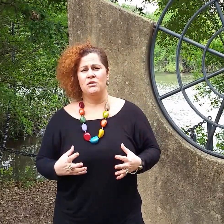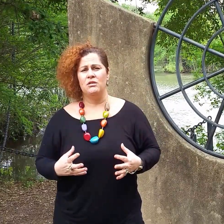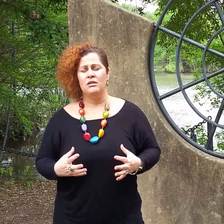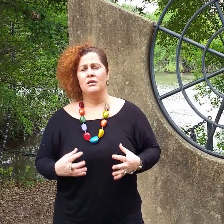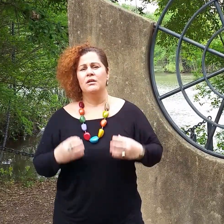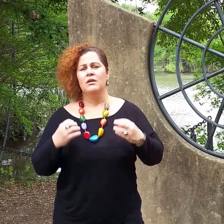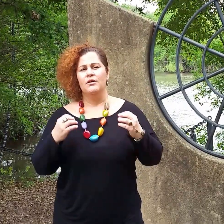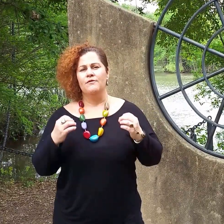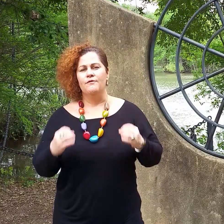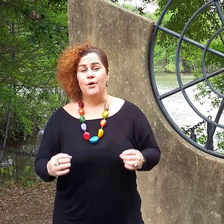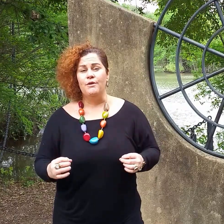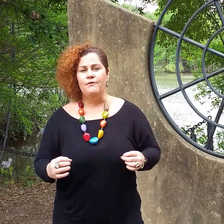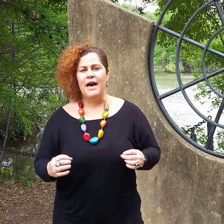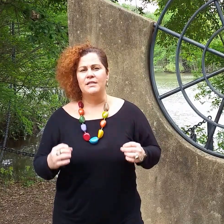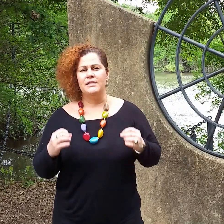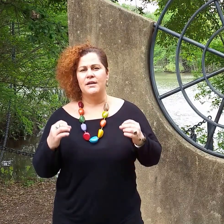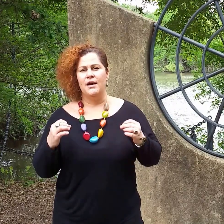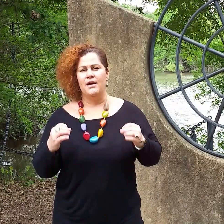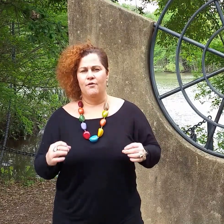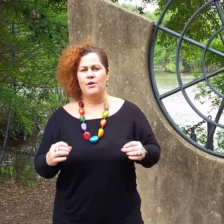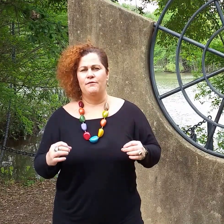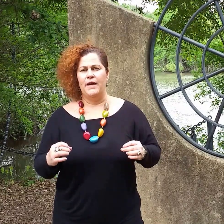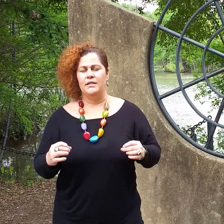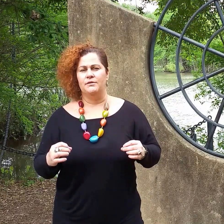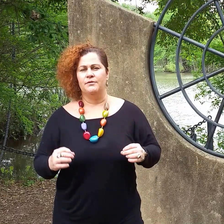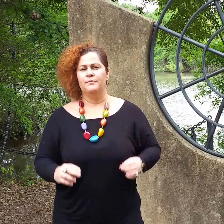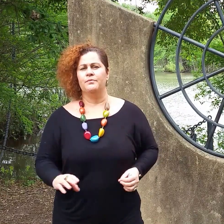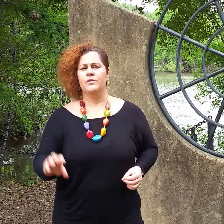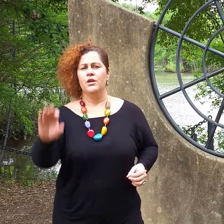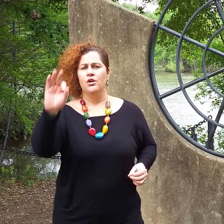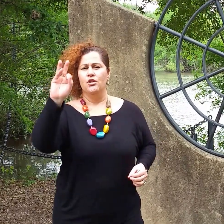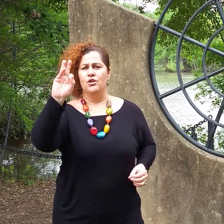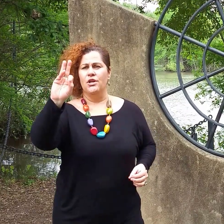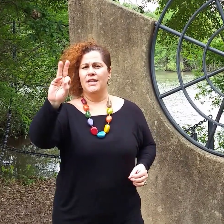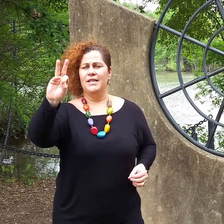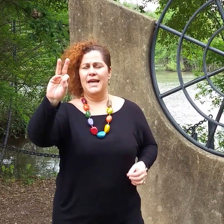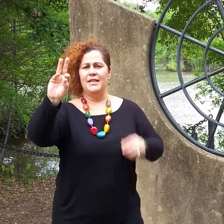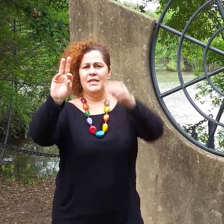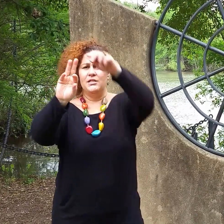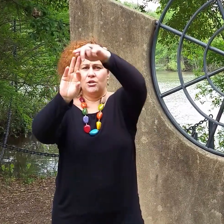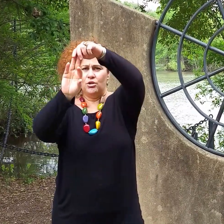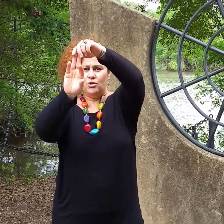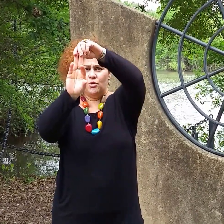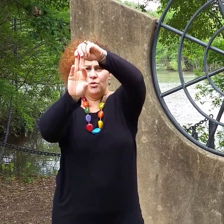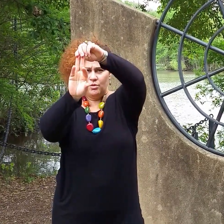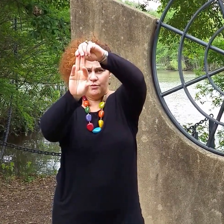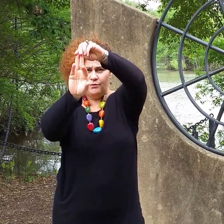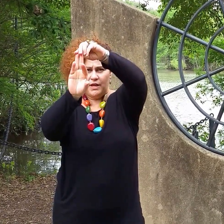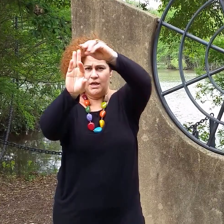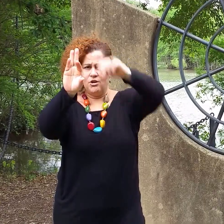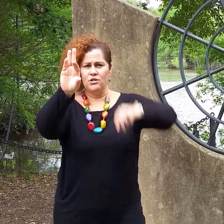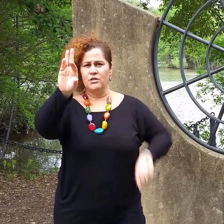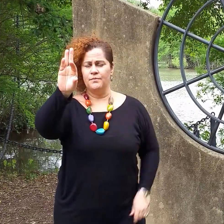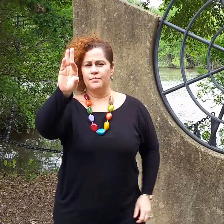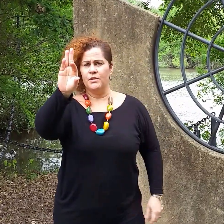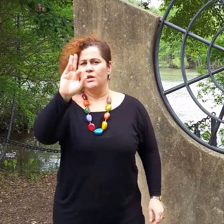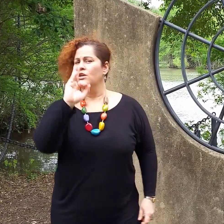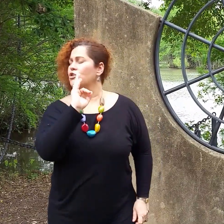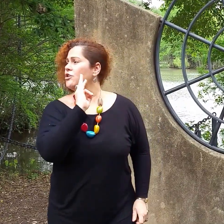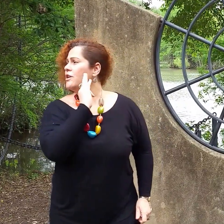very fast and very effective. You're gonna take this two fingers, you're